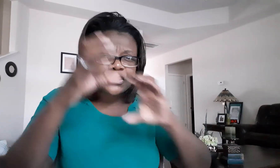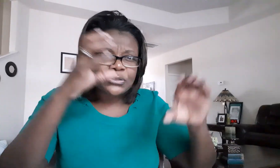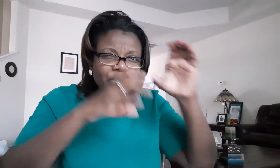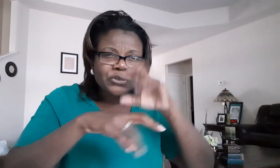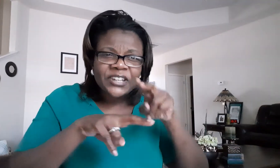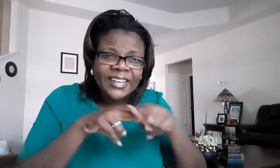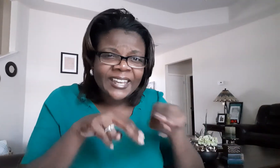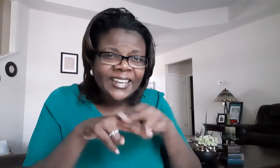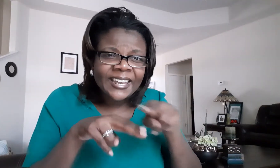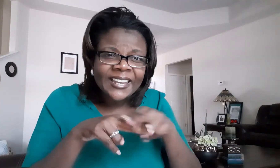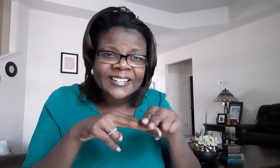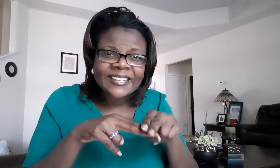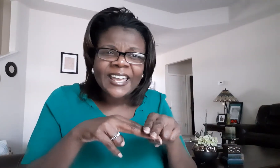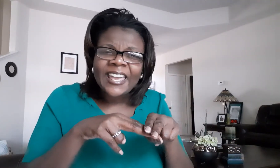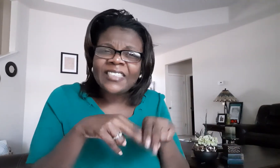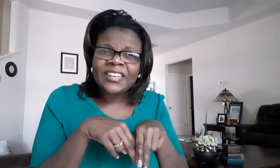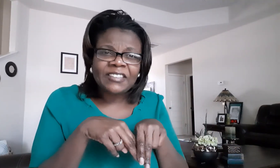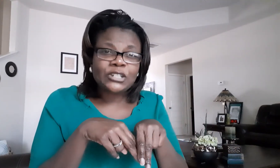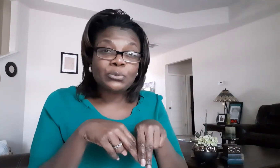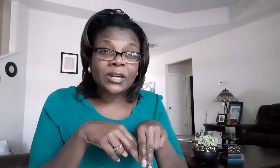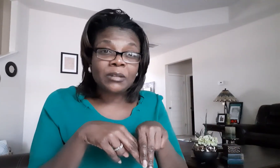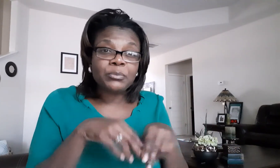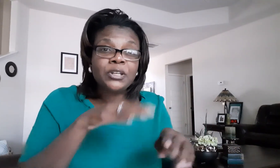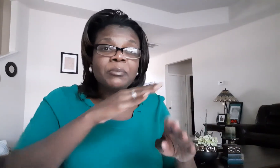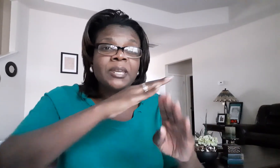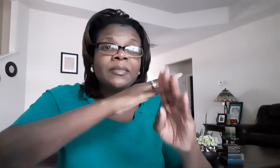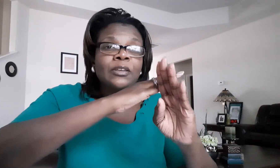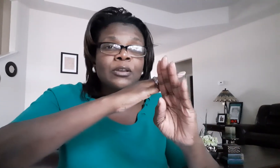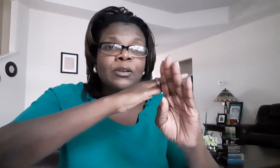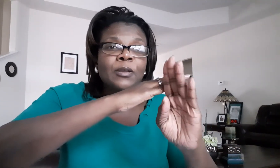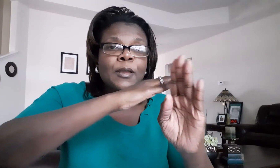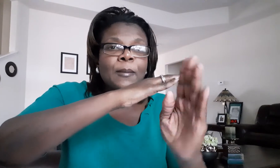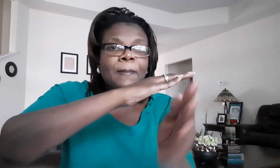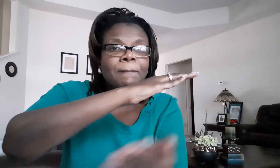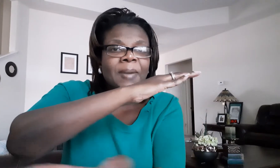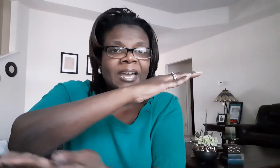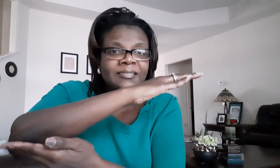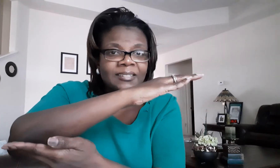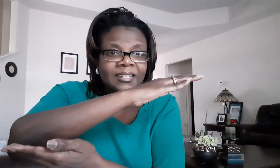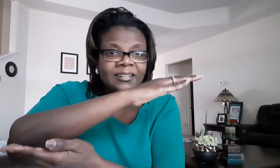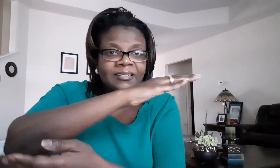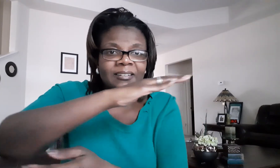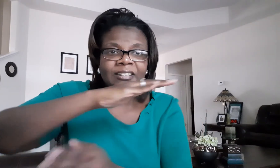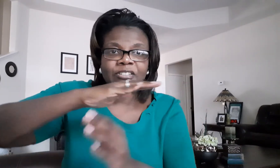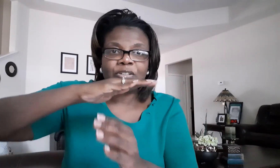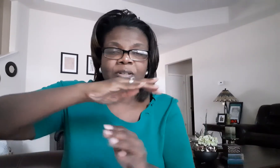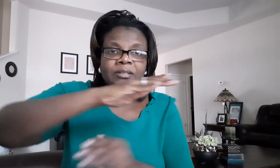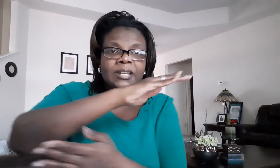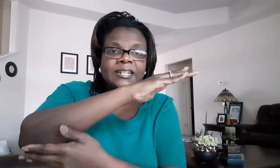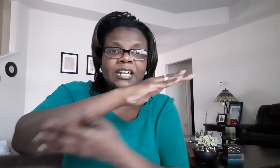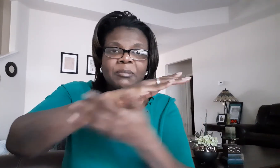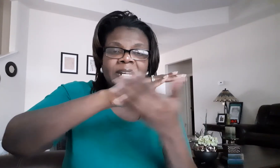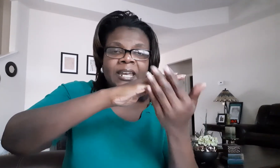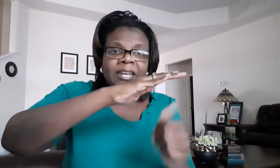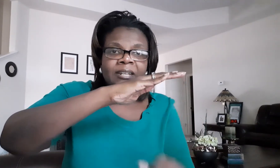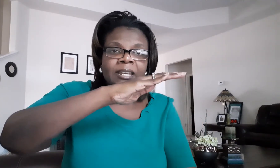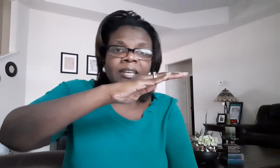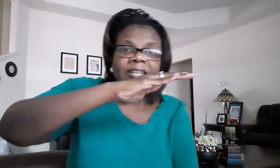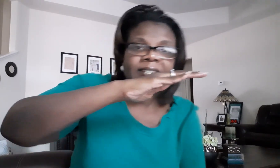search eggs and then they do what put them in their basket so your non dominant hand is